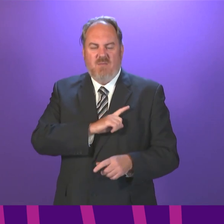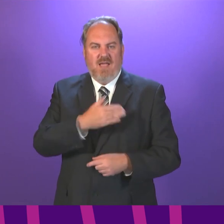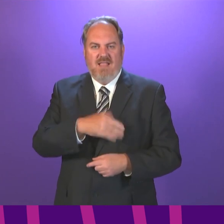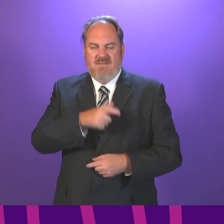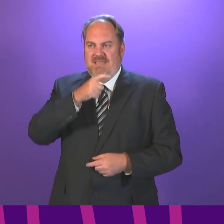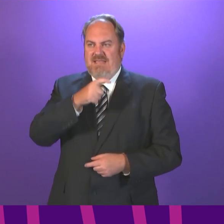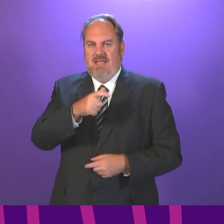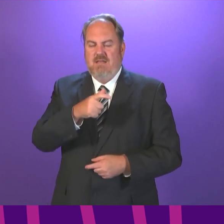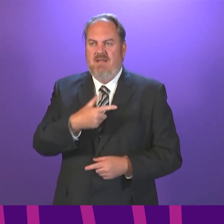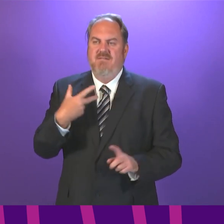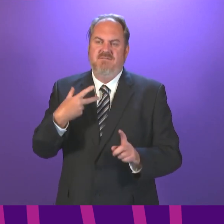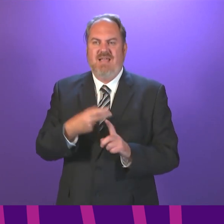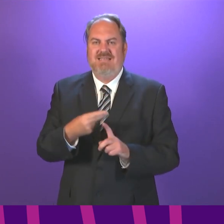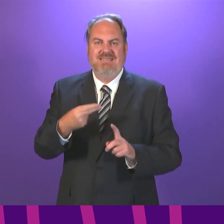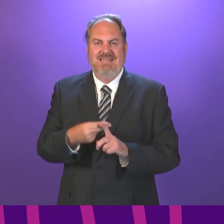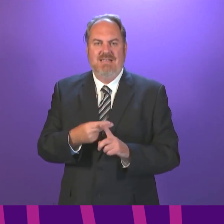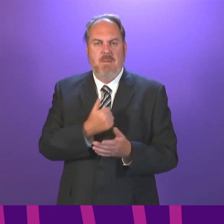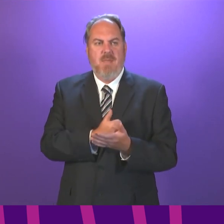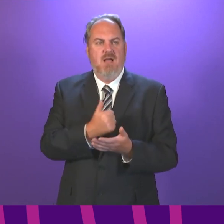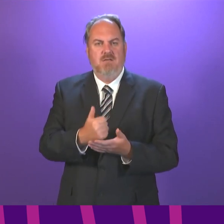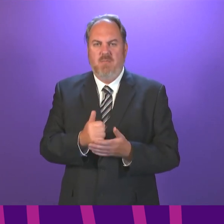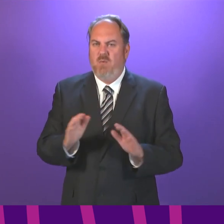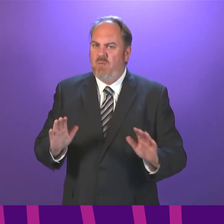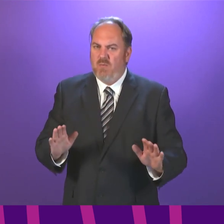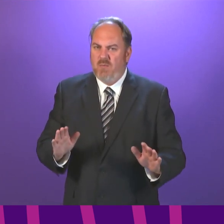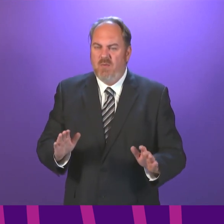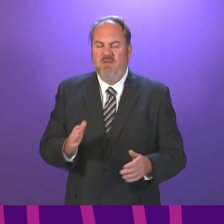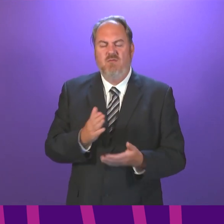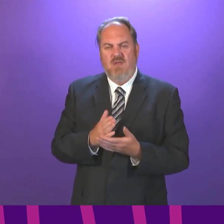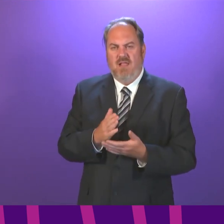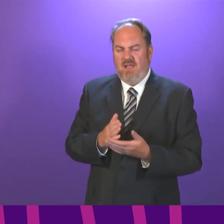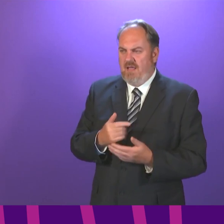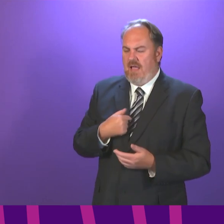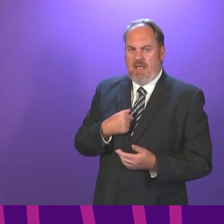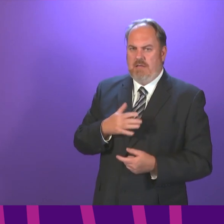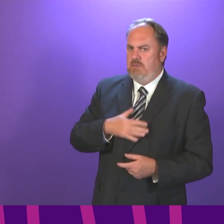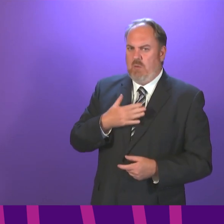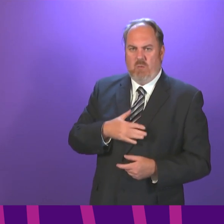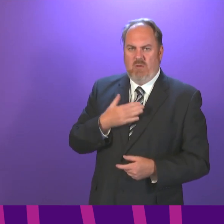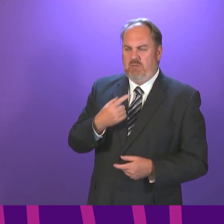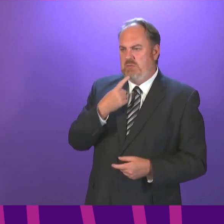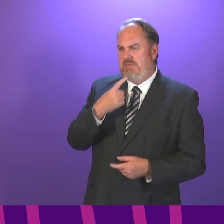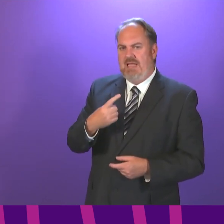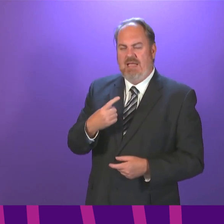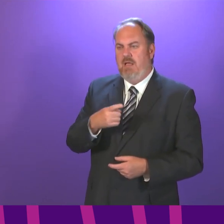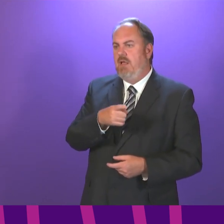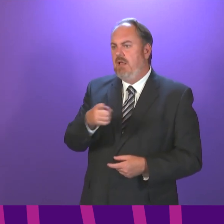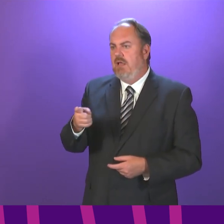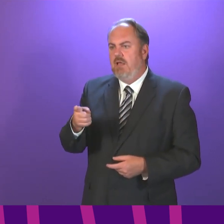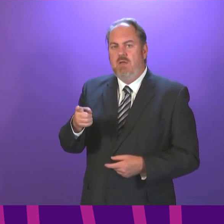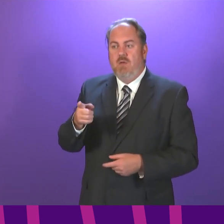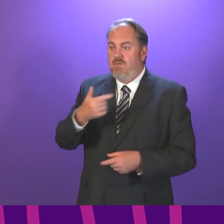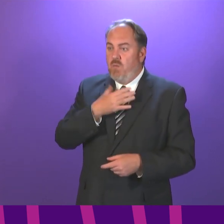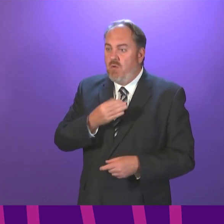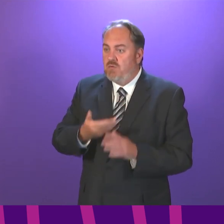set out, I would be fundamentally opposed, passionately and fundamentally opposed, to their use for access to public services or anything